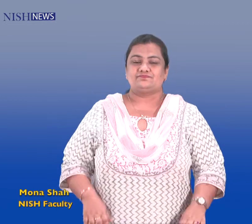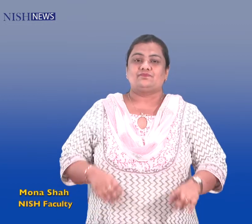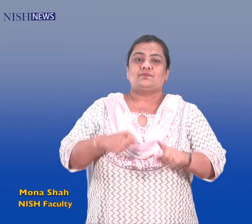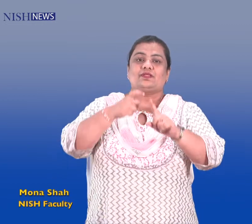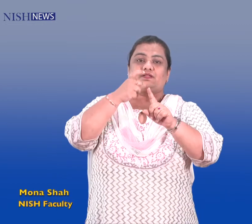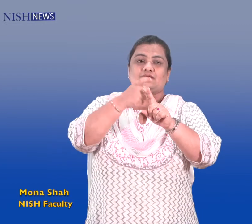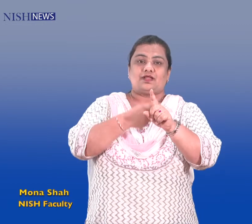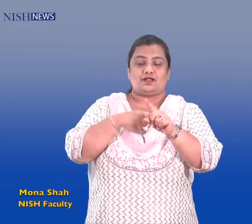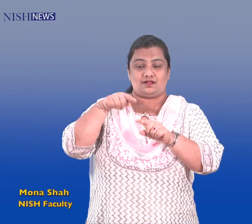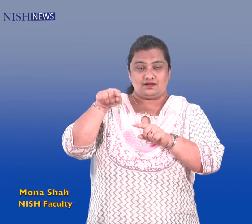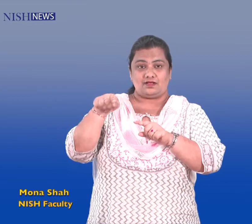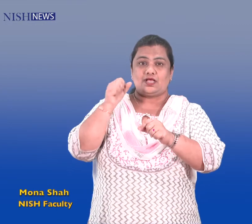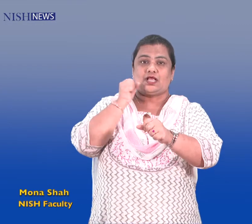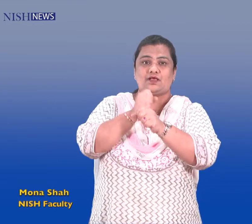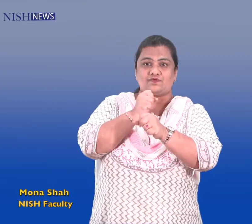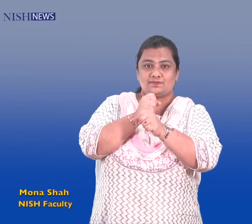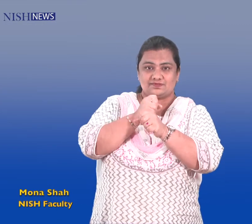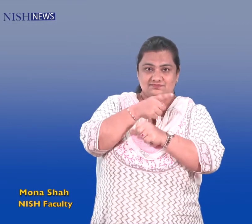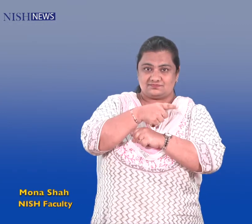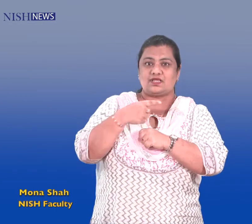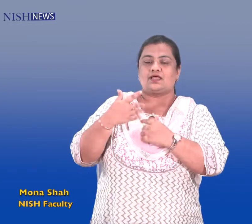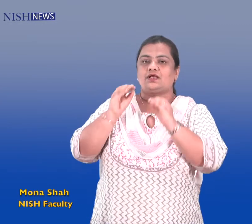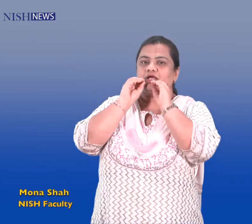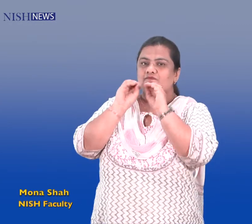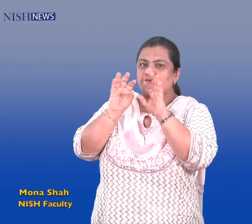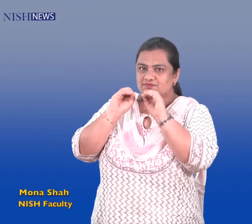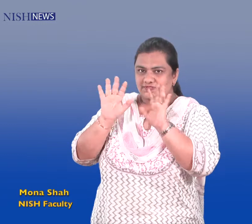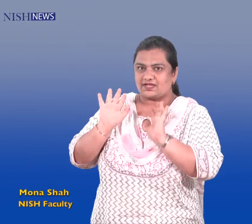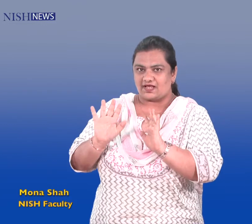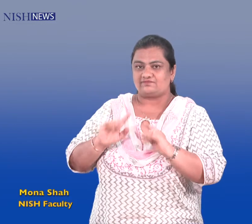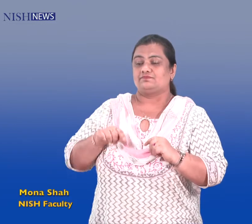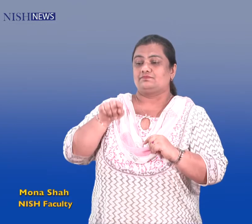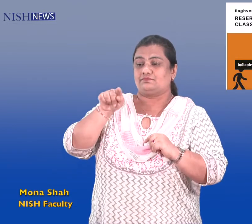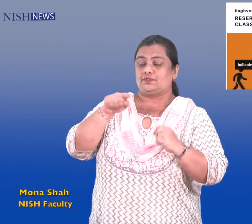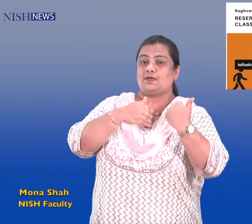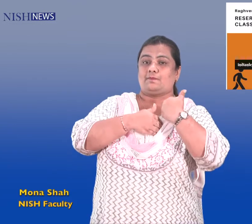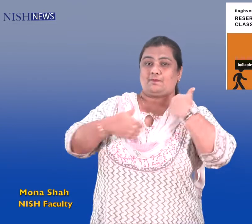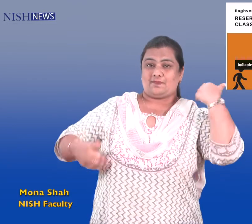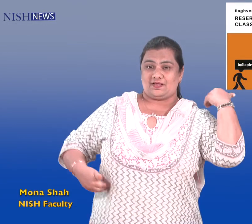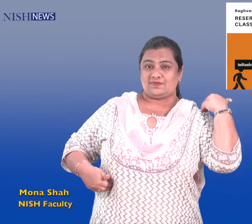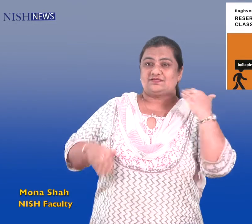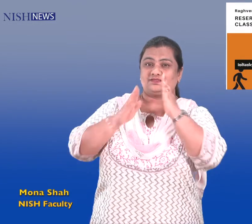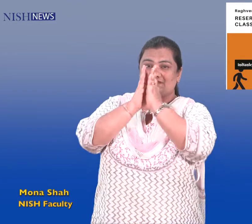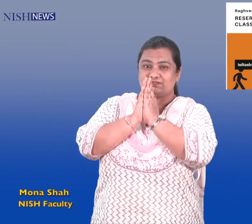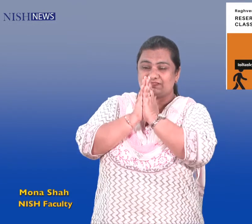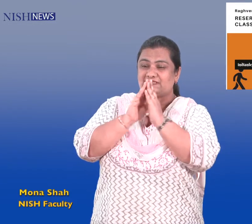The Kerala government will collect information about one lakh economically backward families among forward communities